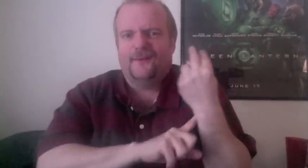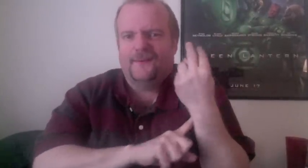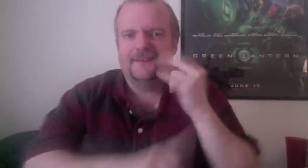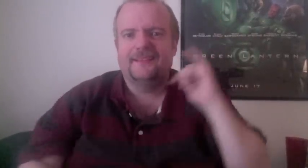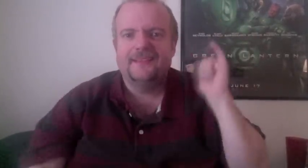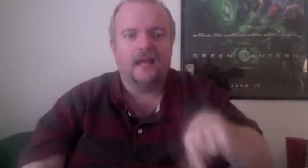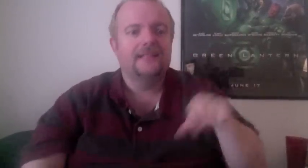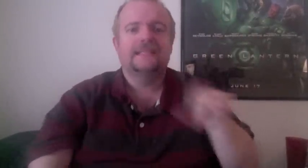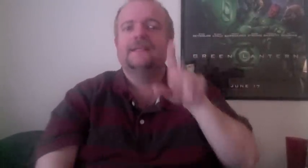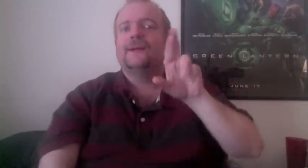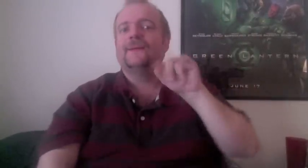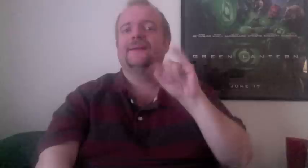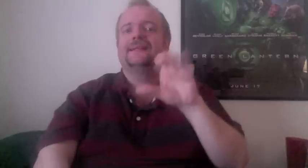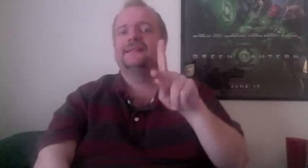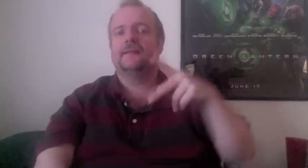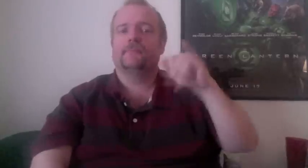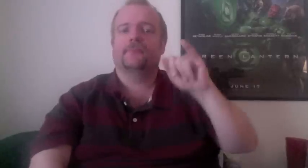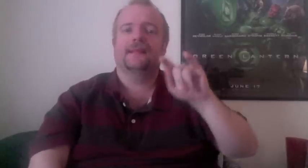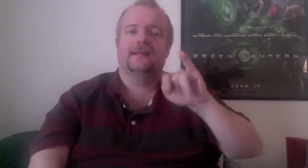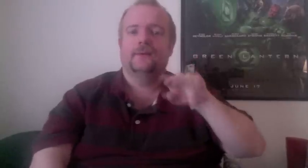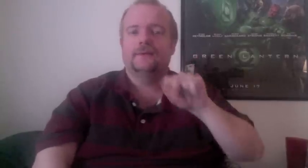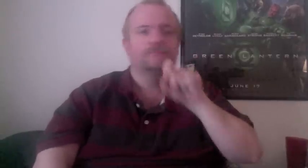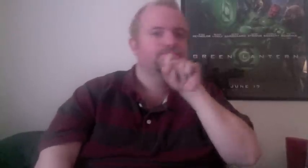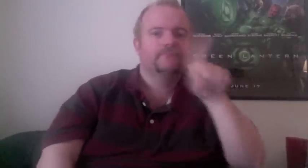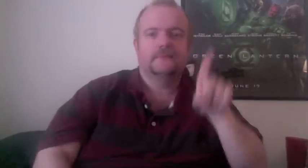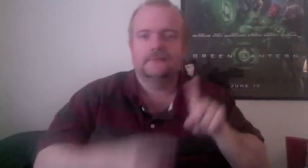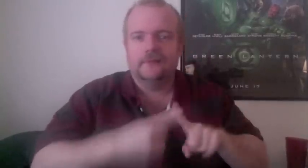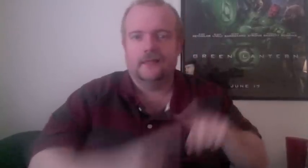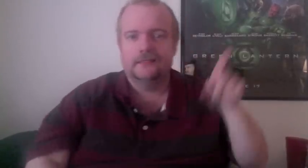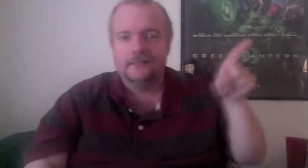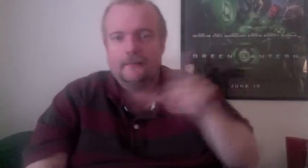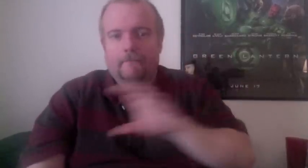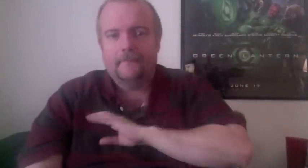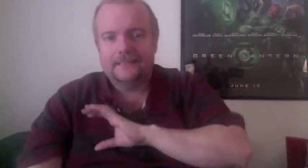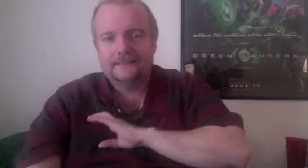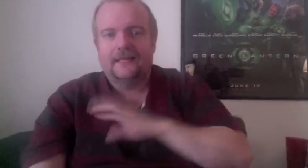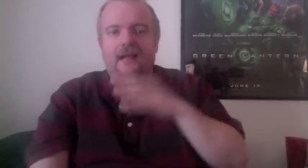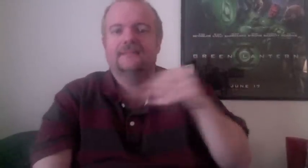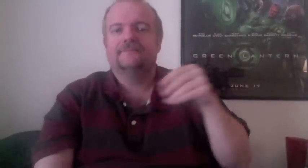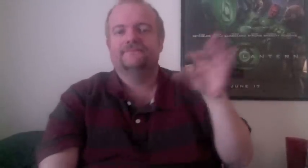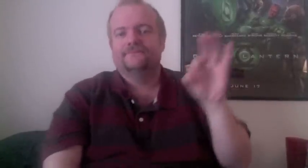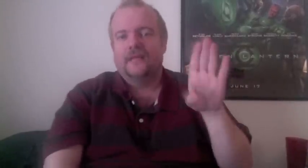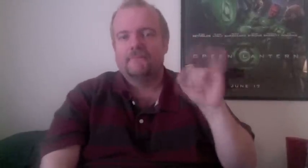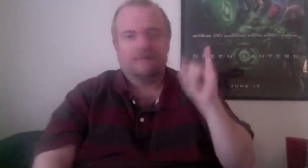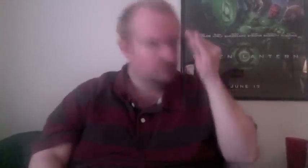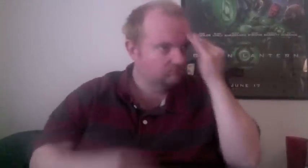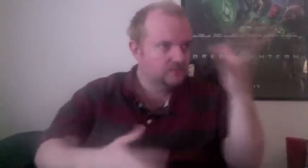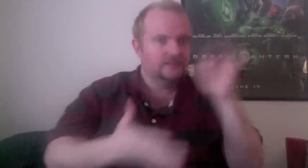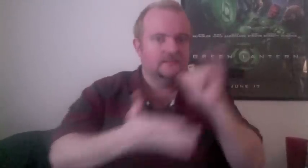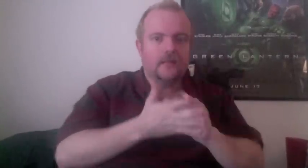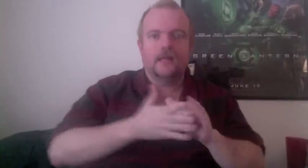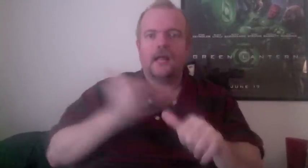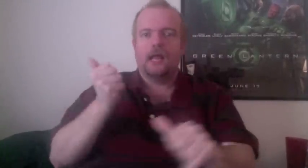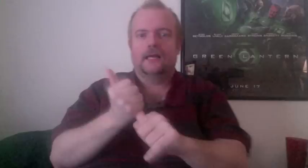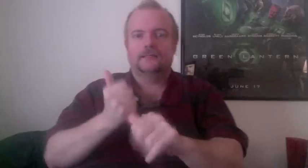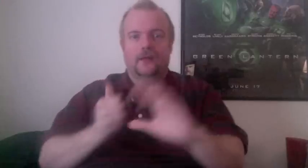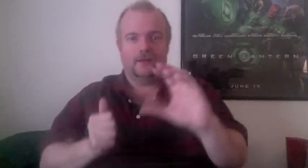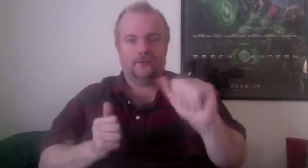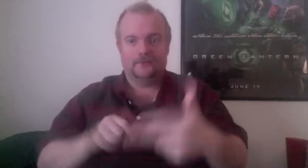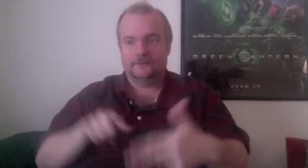spiderweb type feeling, and sometimes it's a deeper touch, like almost like electricity without the pain. As soon as I felt